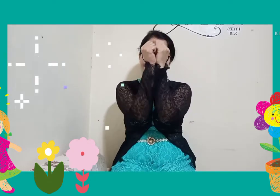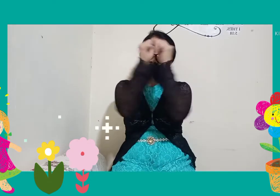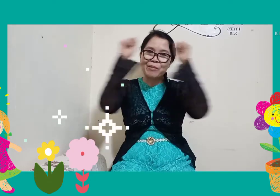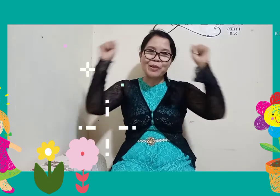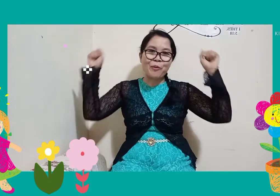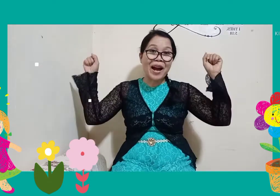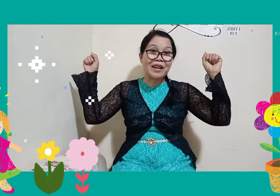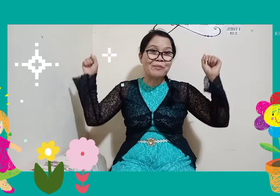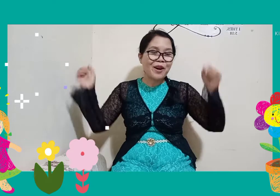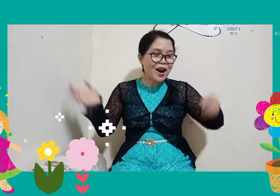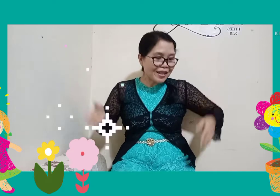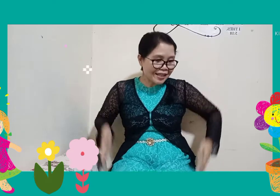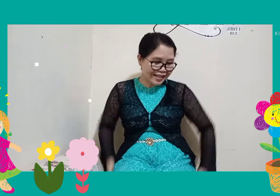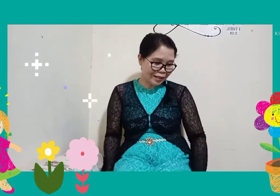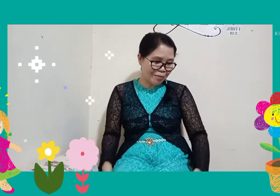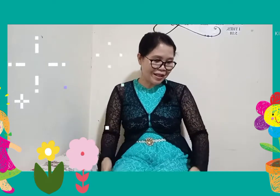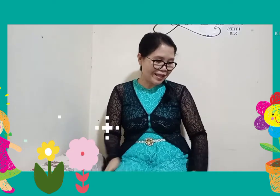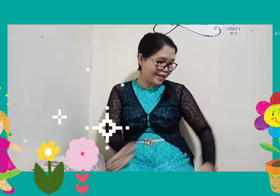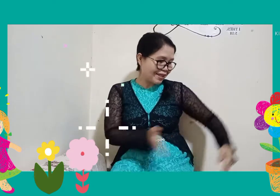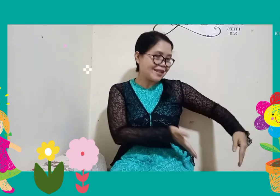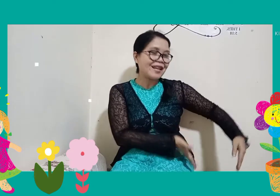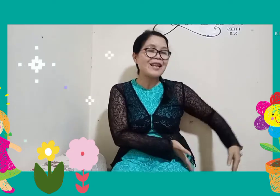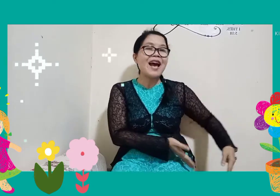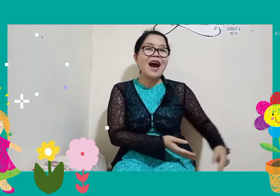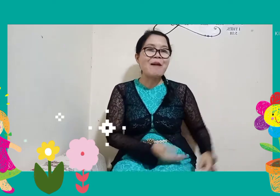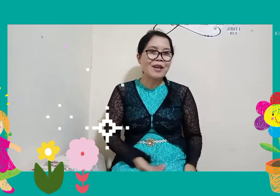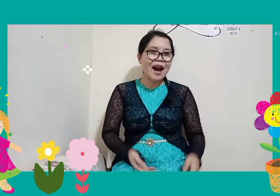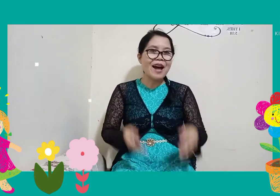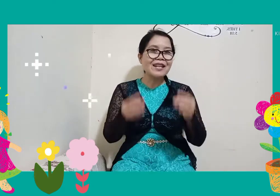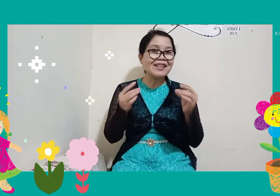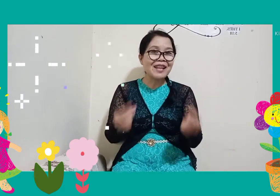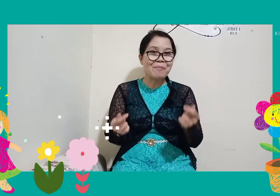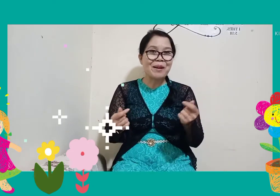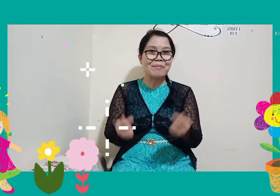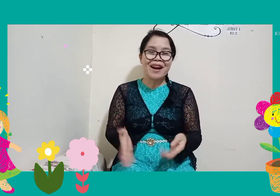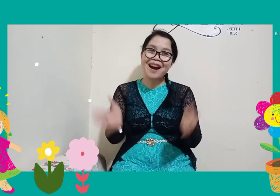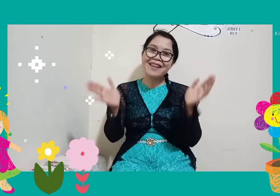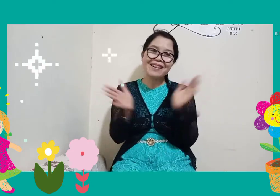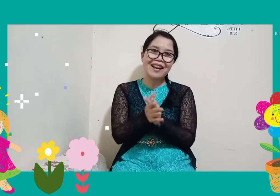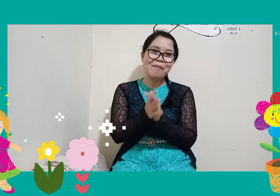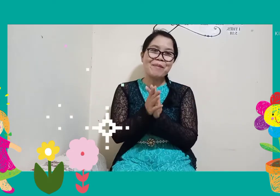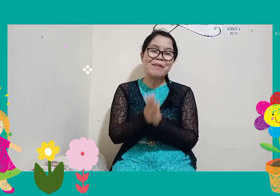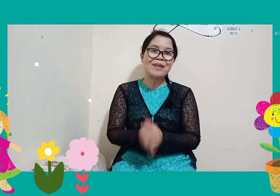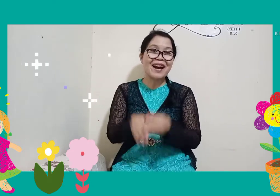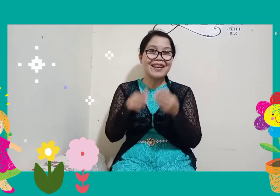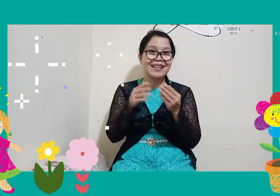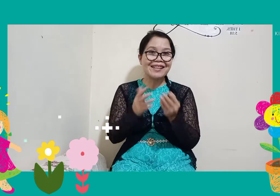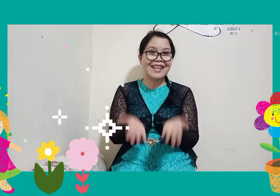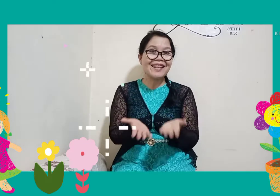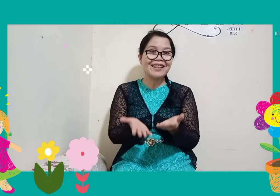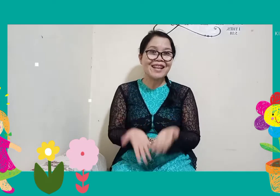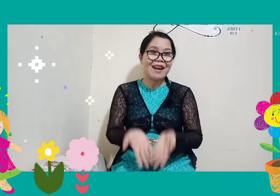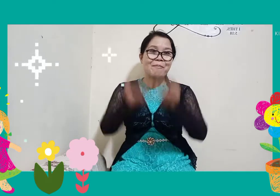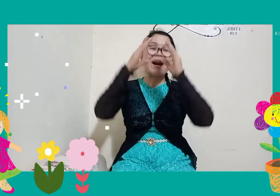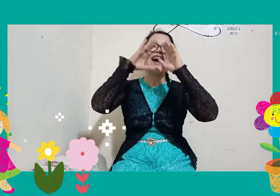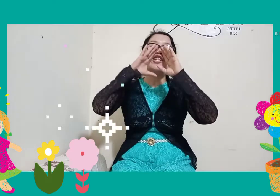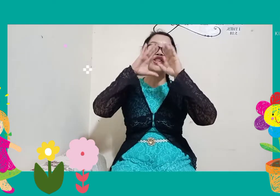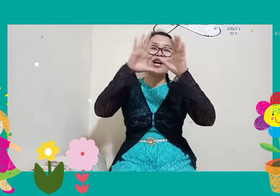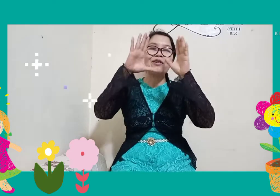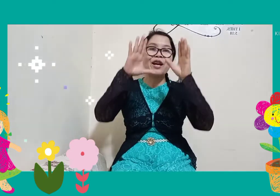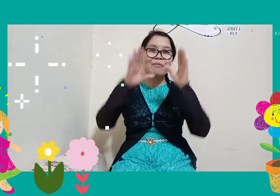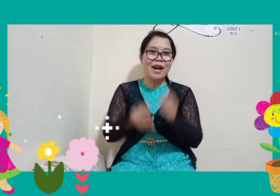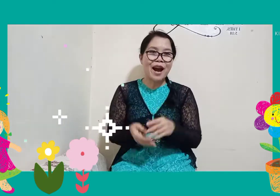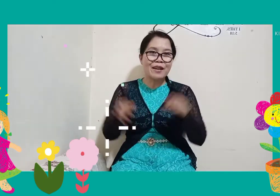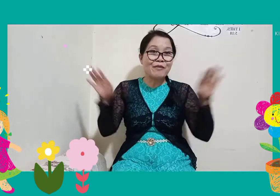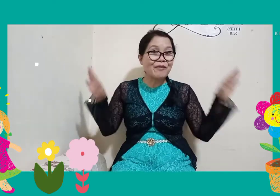skates are up and wide, I'm gonna sit by Jesus' side. I'm gonna snap, I'm gonna clap. I'm gonna sing and I'm